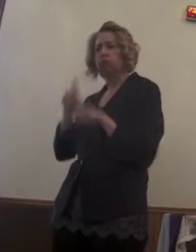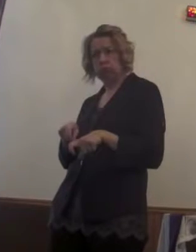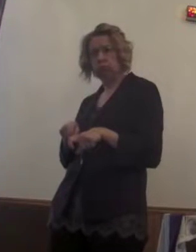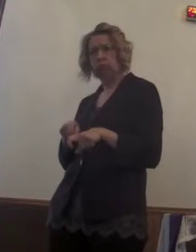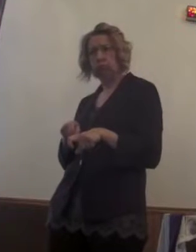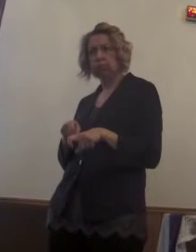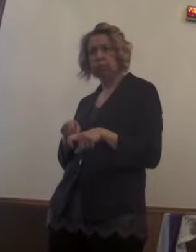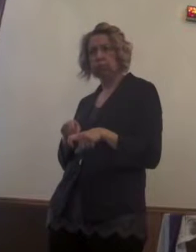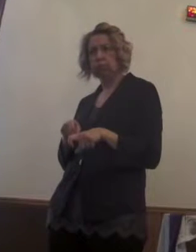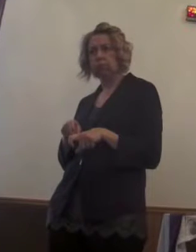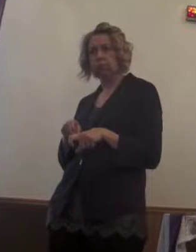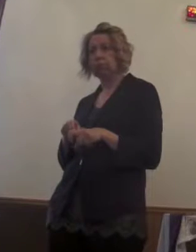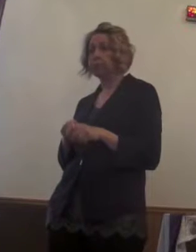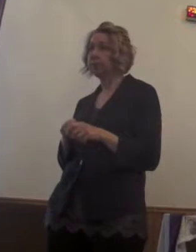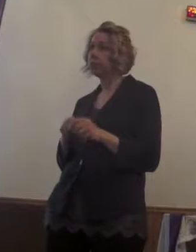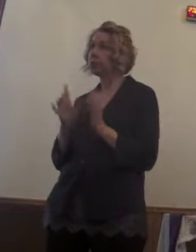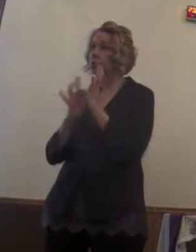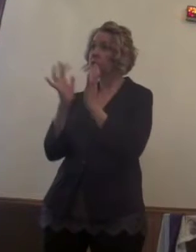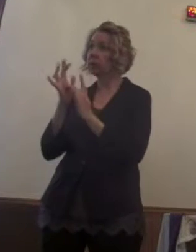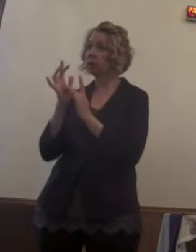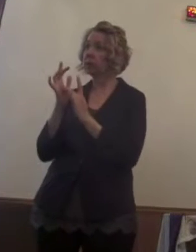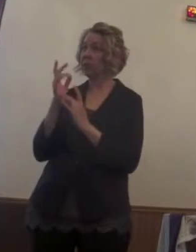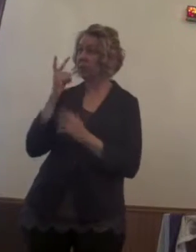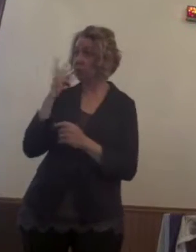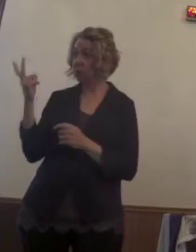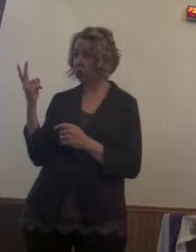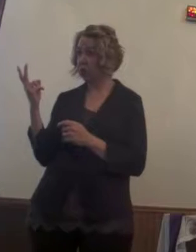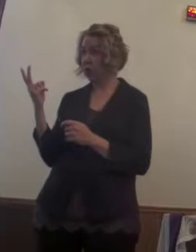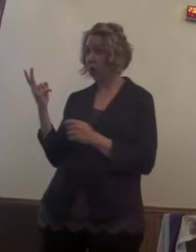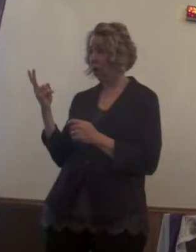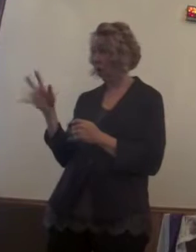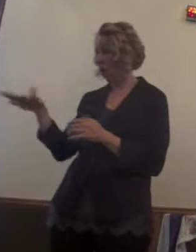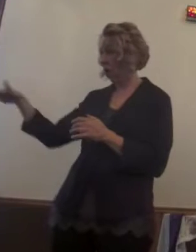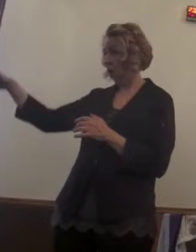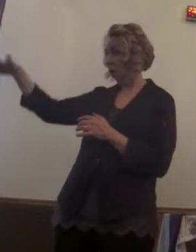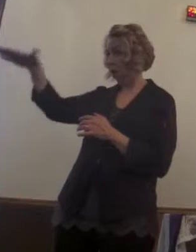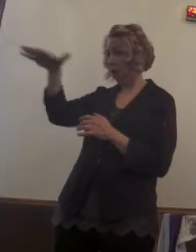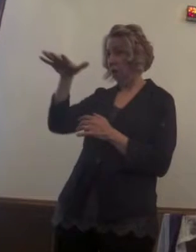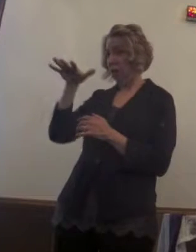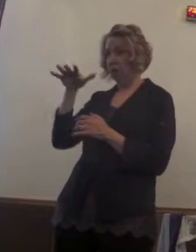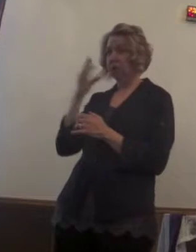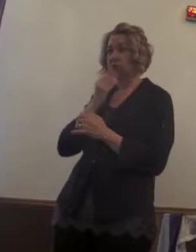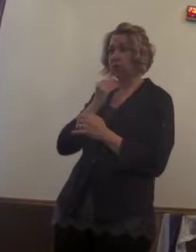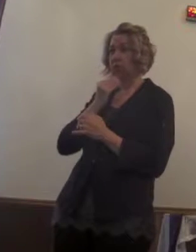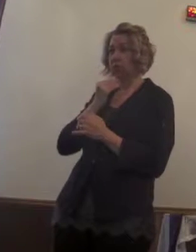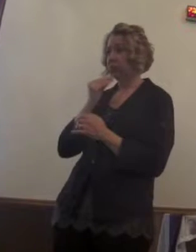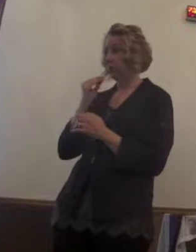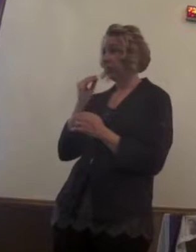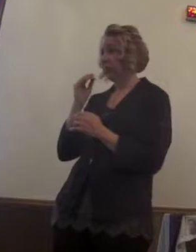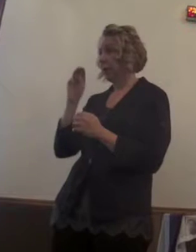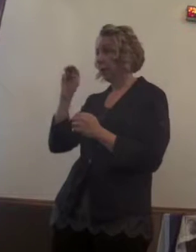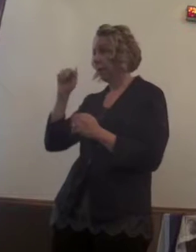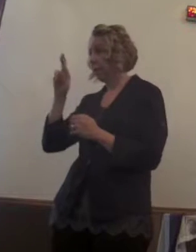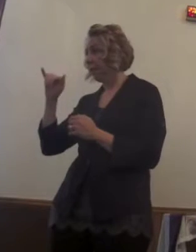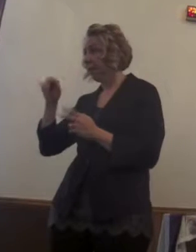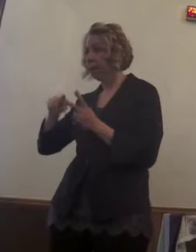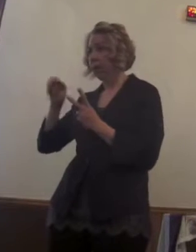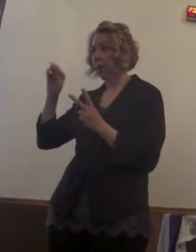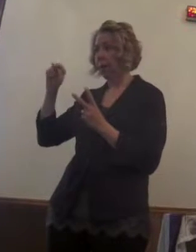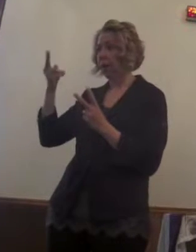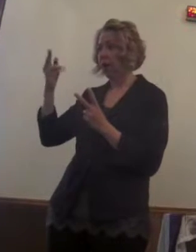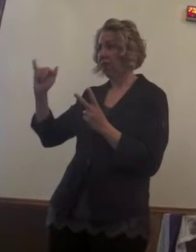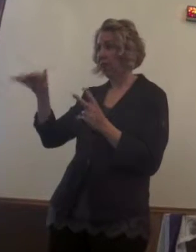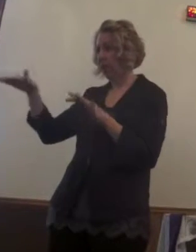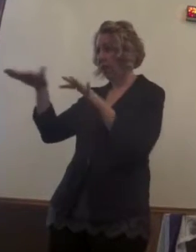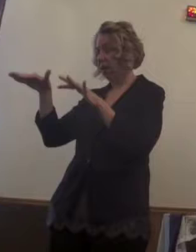Jesus had to stand there and behold the wretched and deeply gripped that sin had had. And not